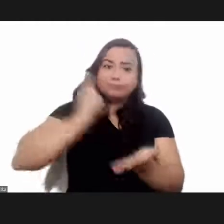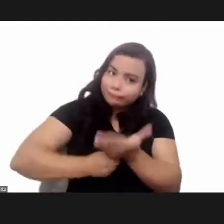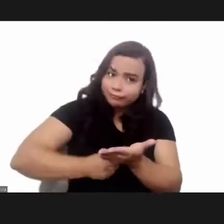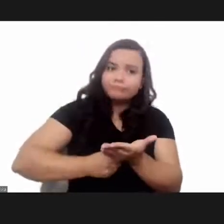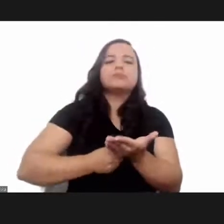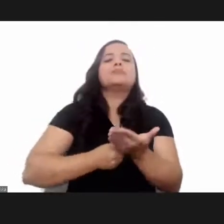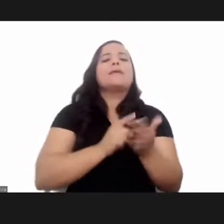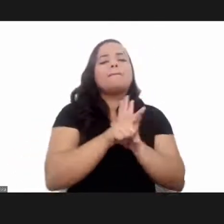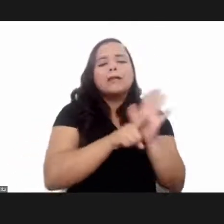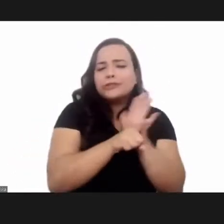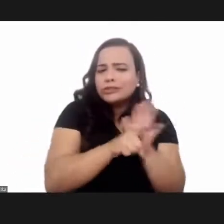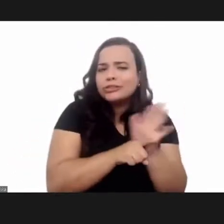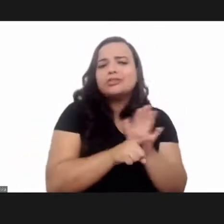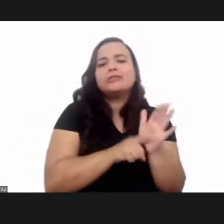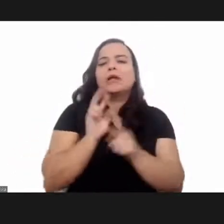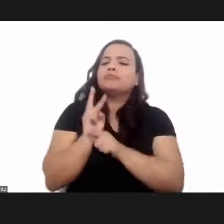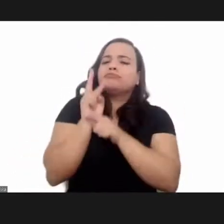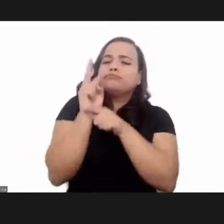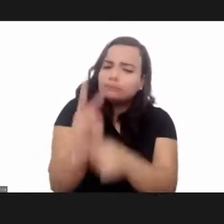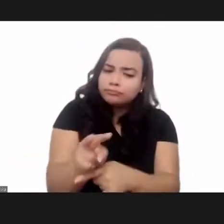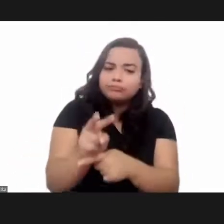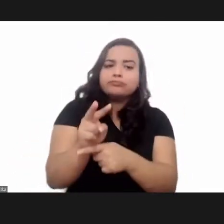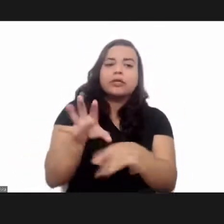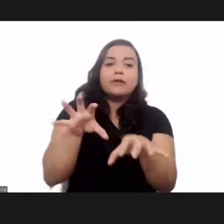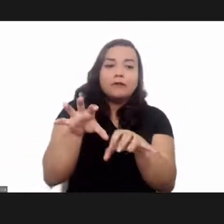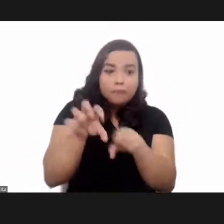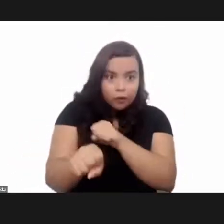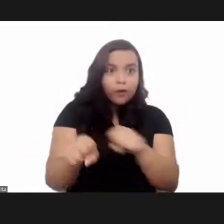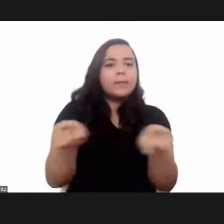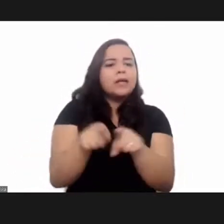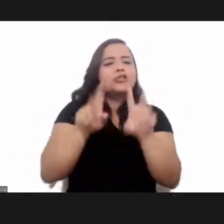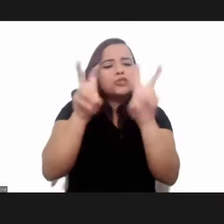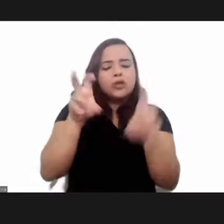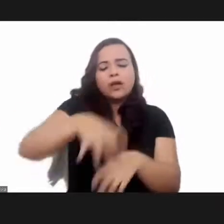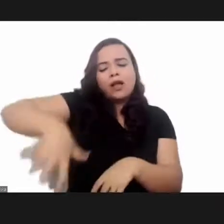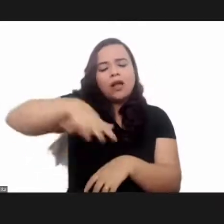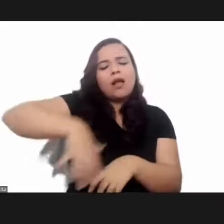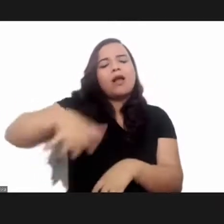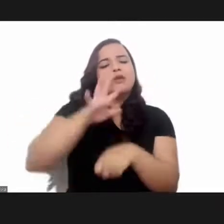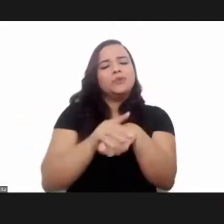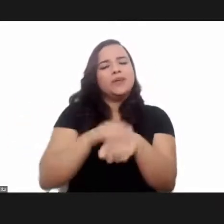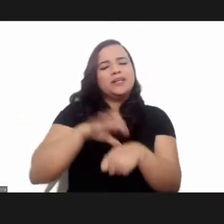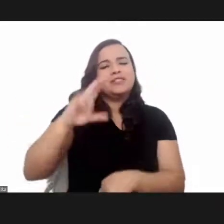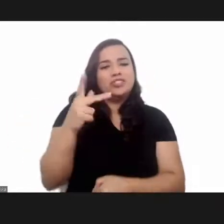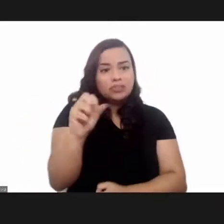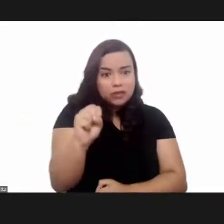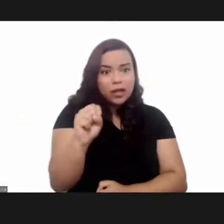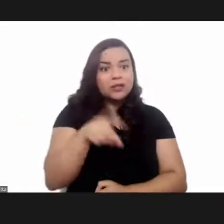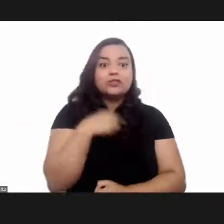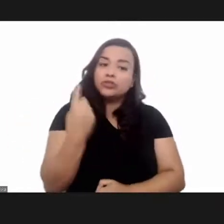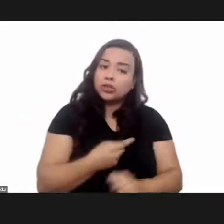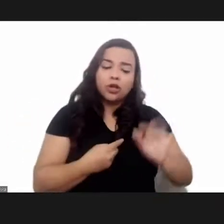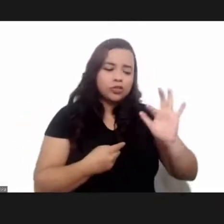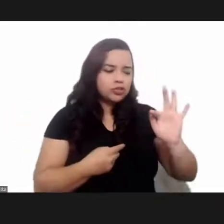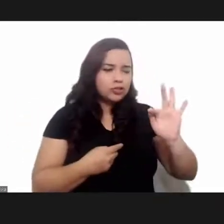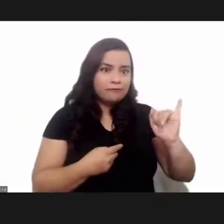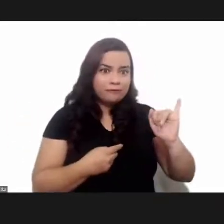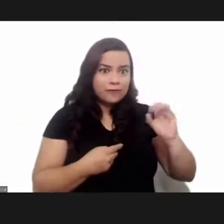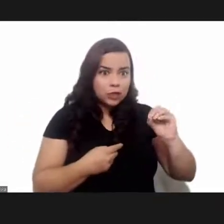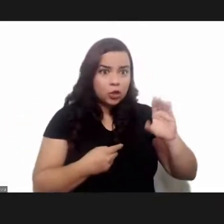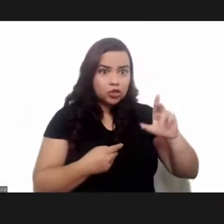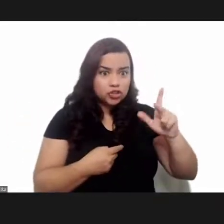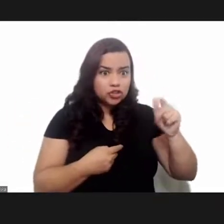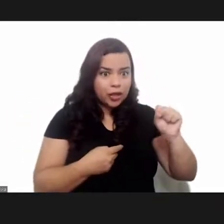care, and ongoing training and information in Chagas disease. And that's what Fiocruz has worked with for 22 years with